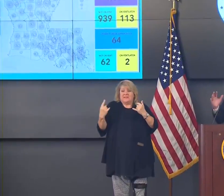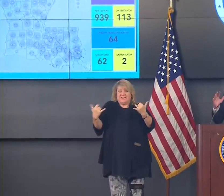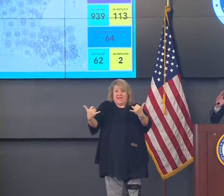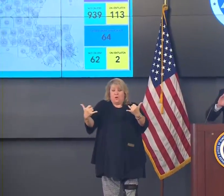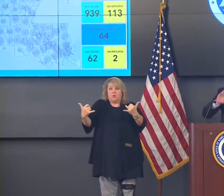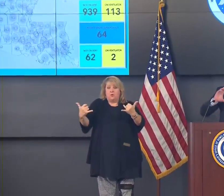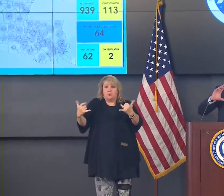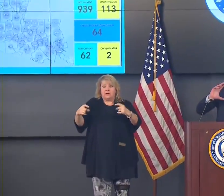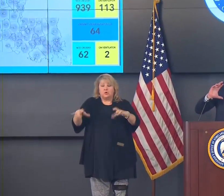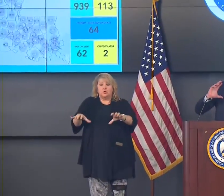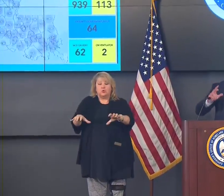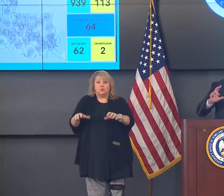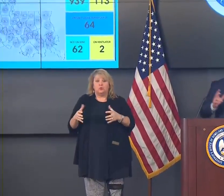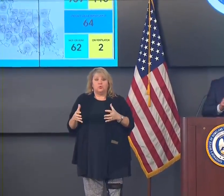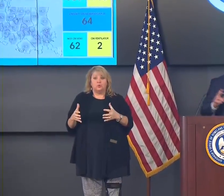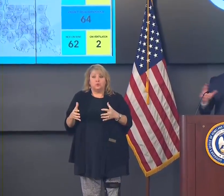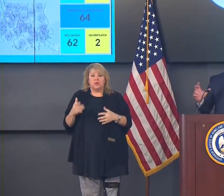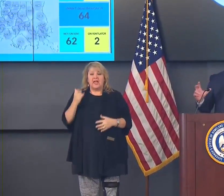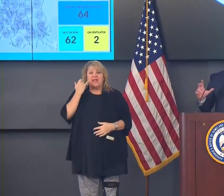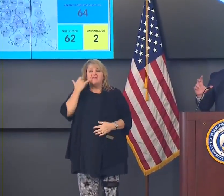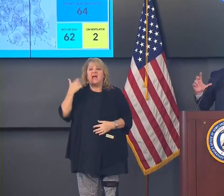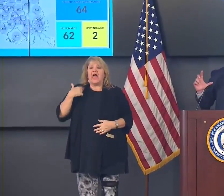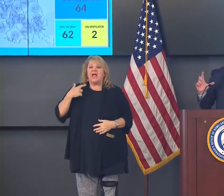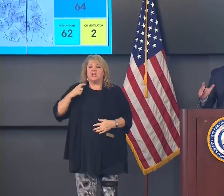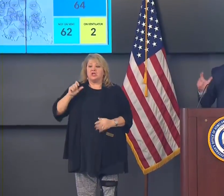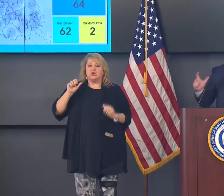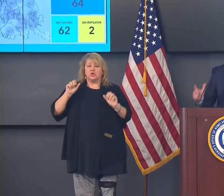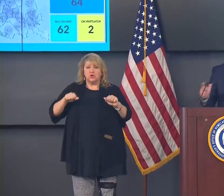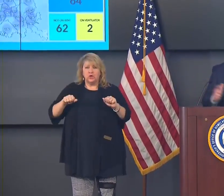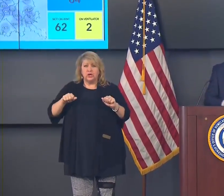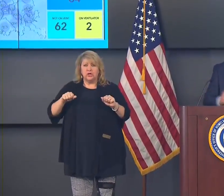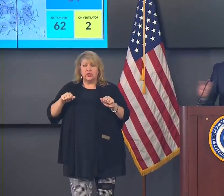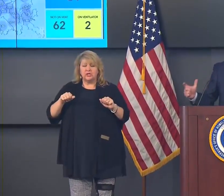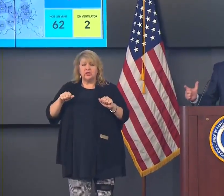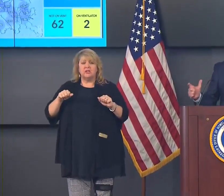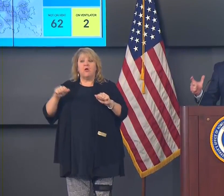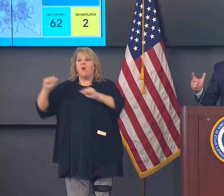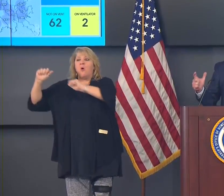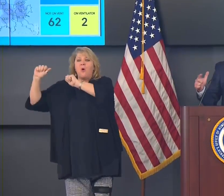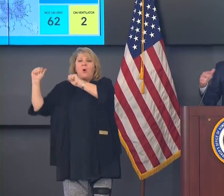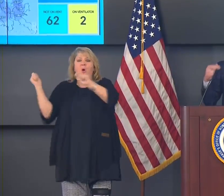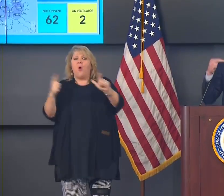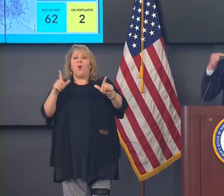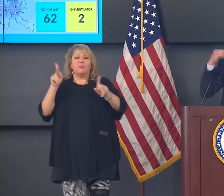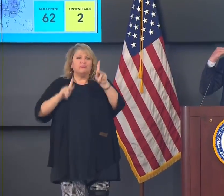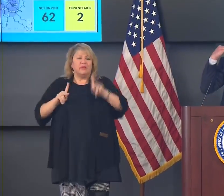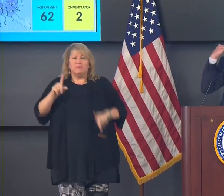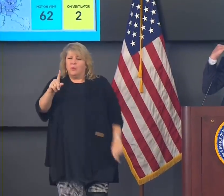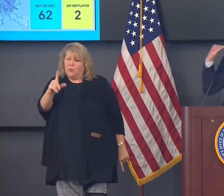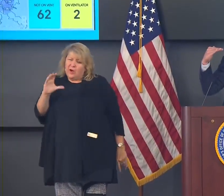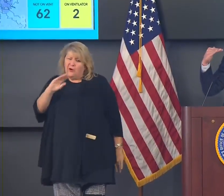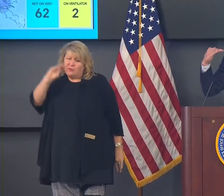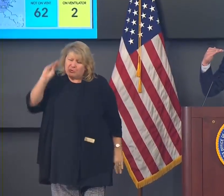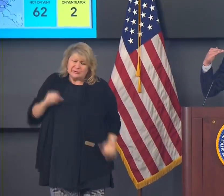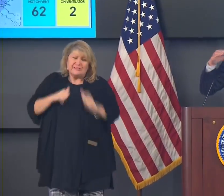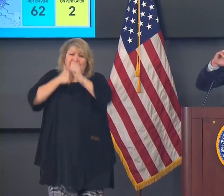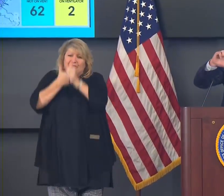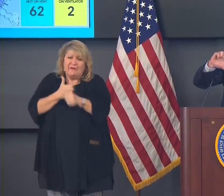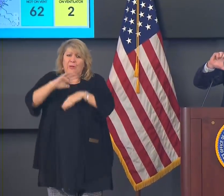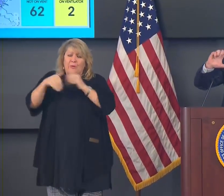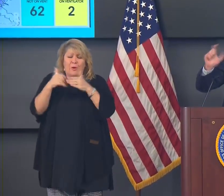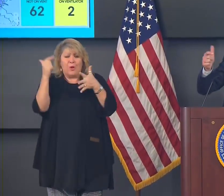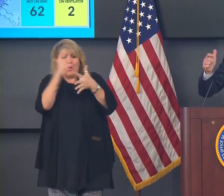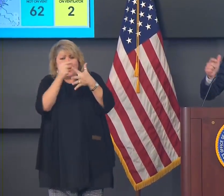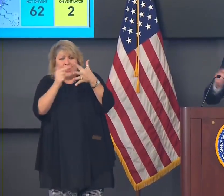if we could flip a switch and get 100% compliance with all the mitigation measures and all of the restrictions,